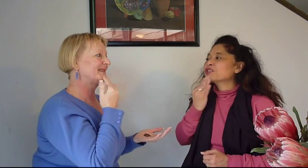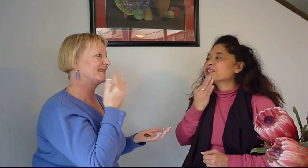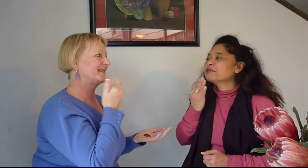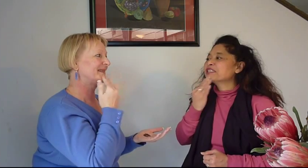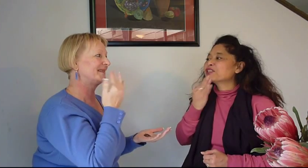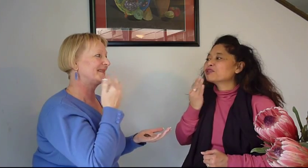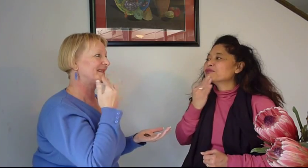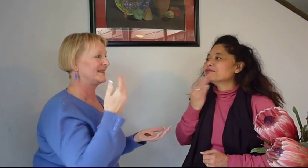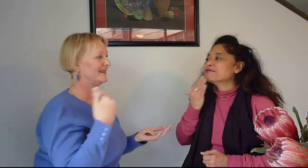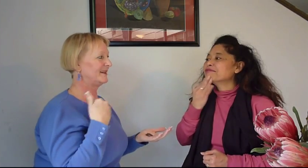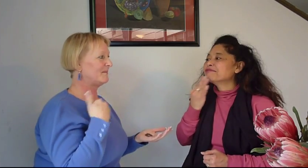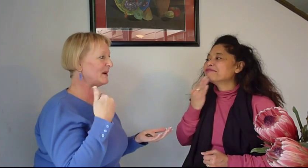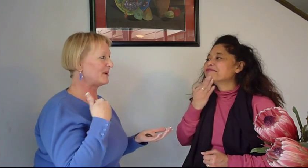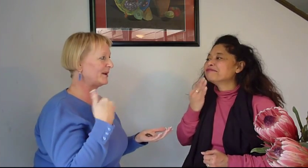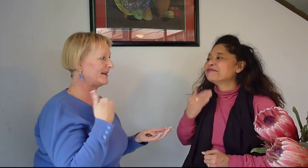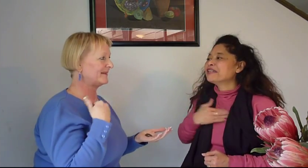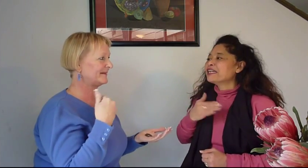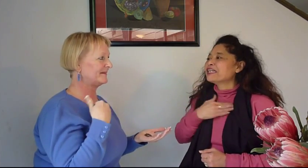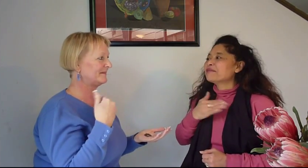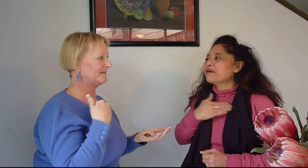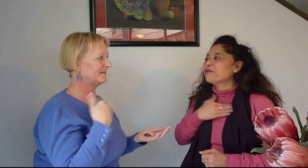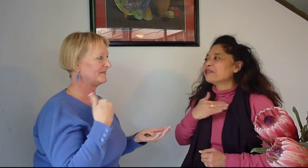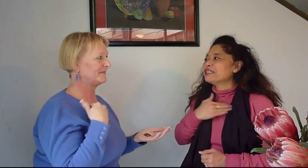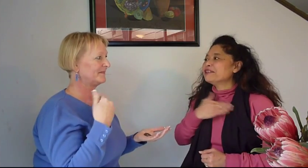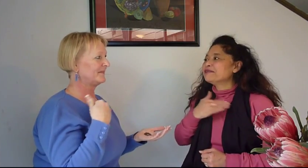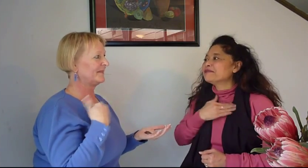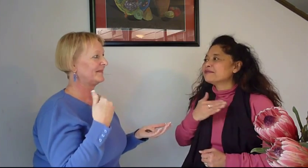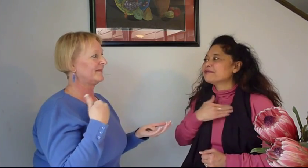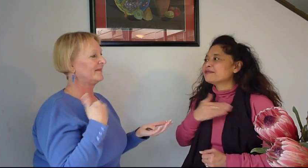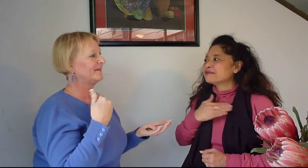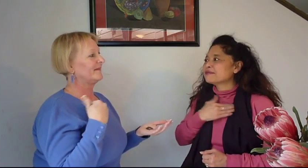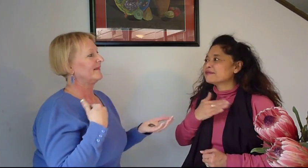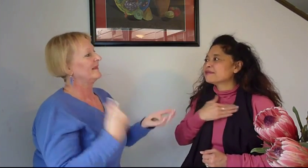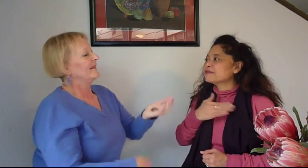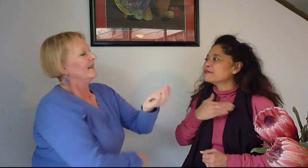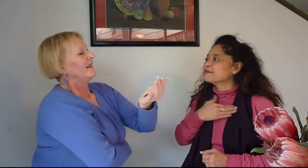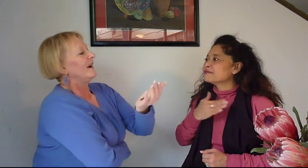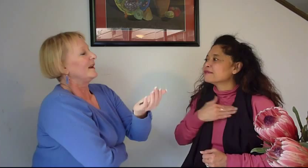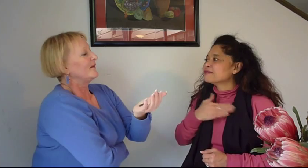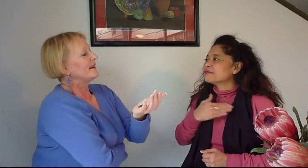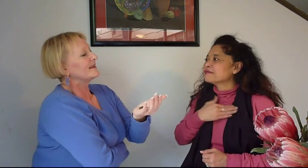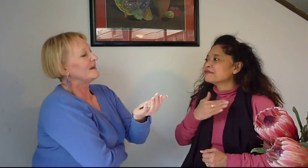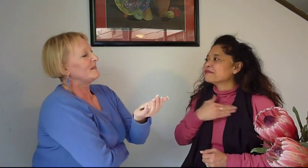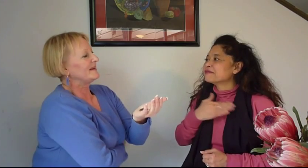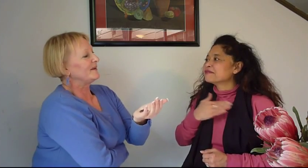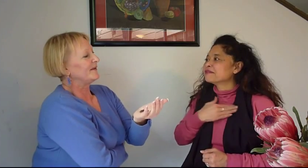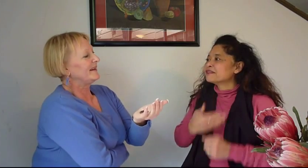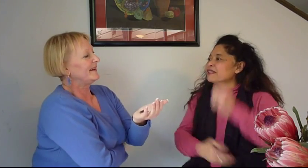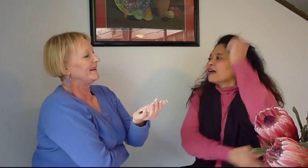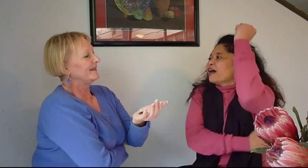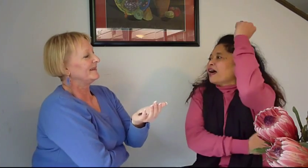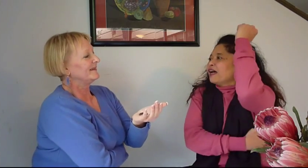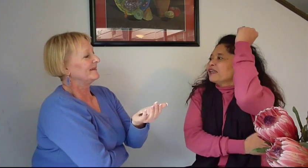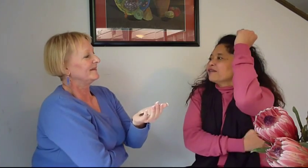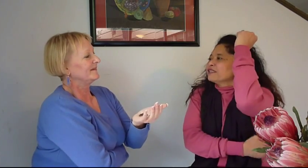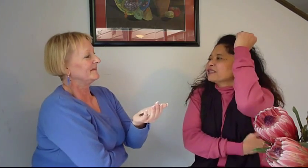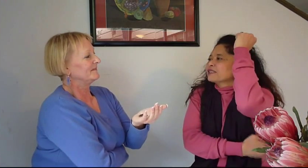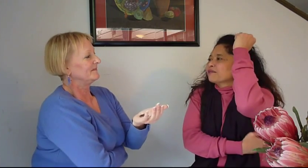a little bit still in my body in my body I love and accept myself anything I love and accept